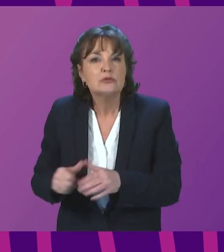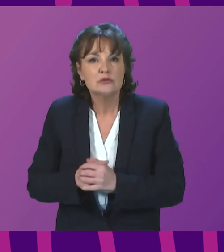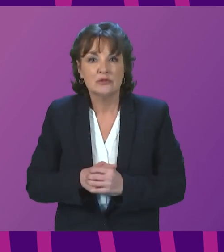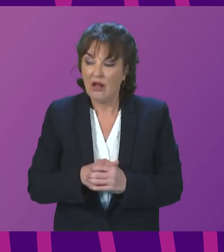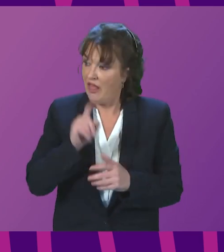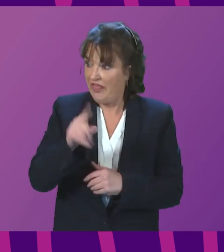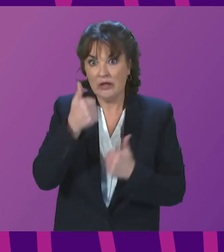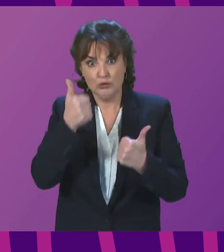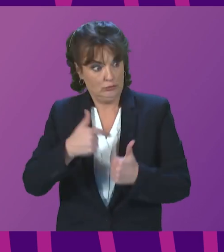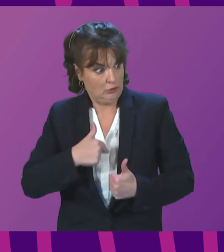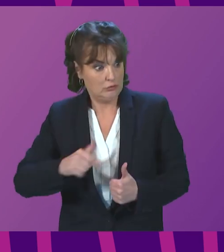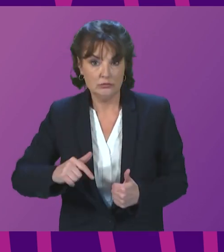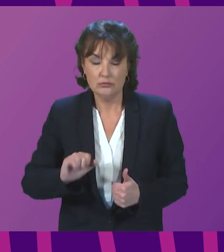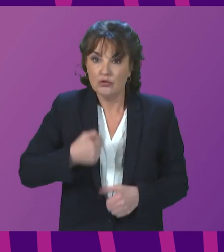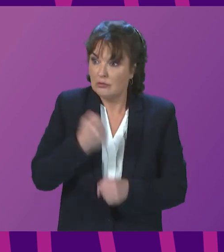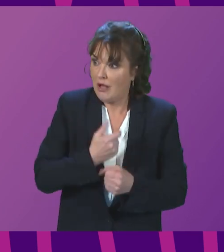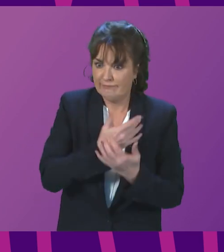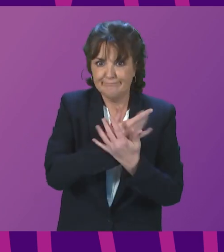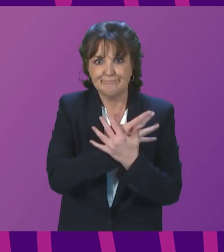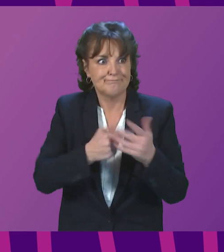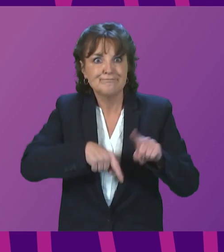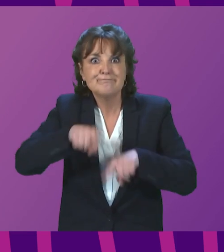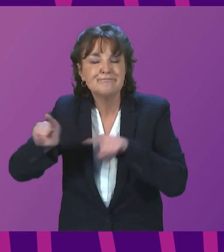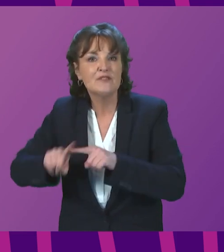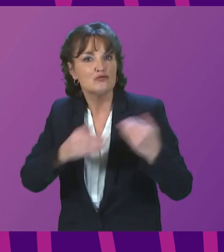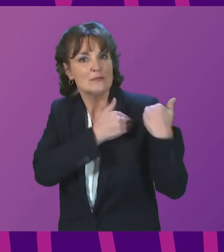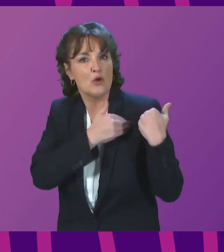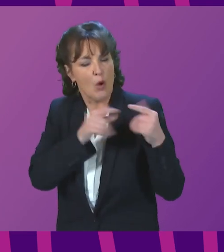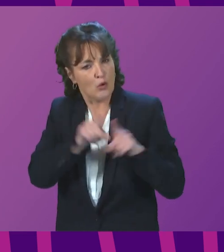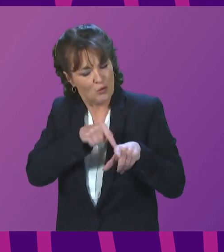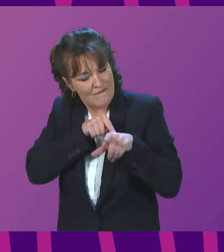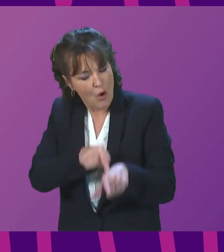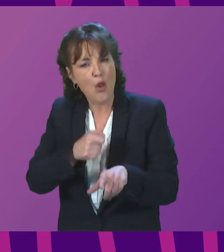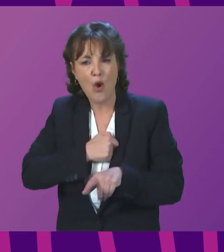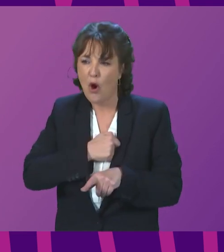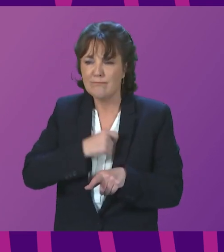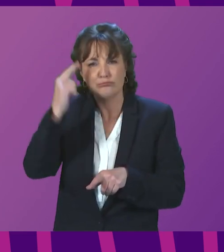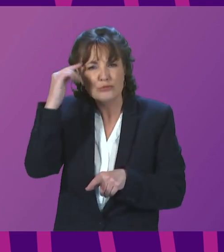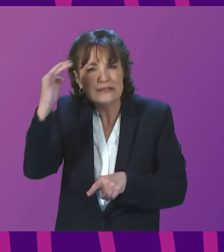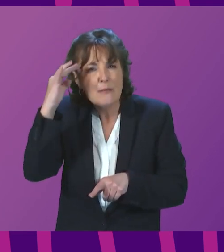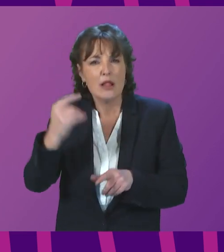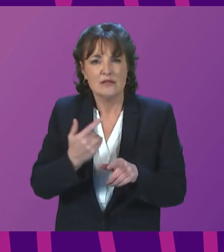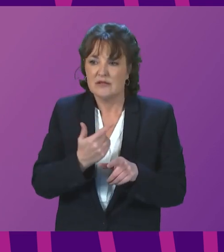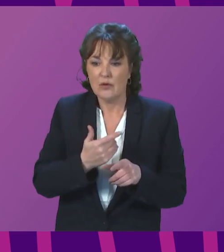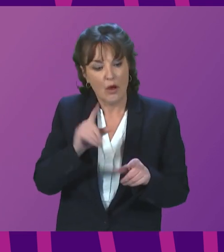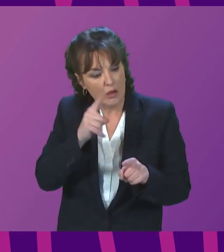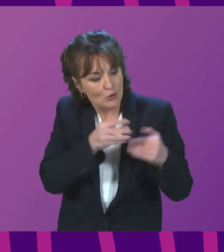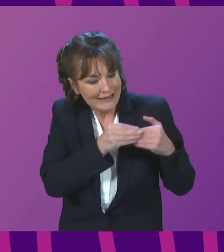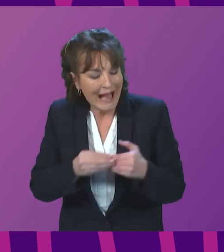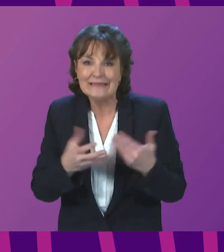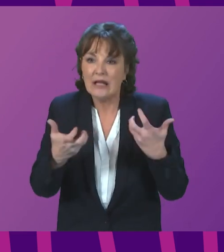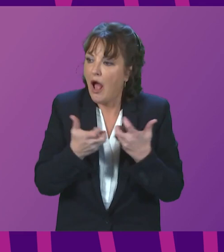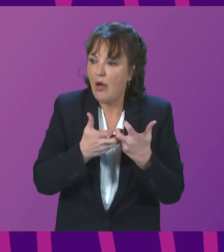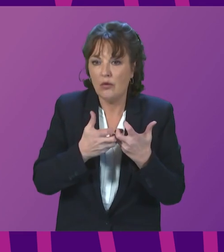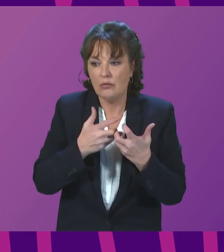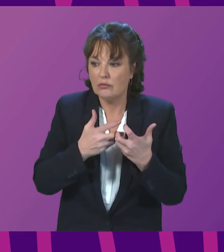range of our responsibilities, and the principles that have guided us to date will continue to guide us as we take over